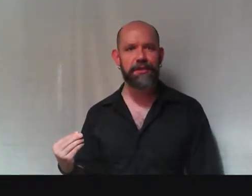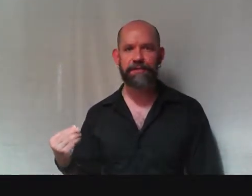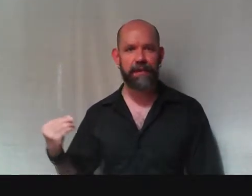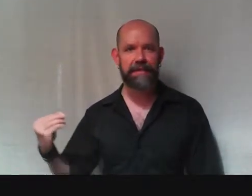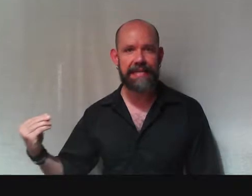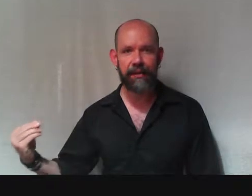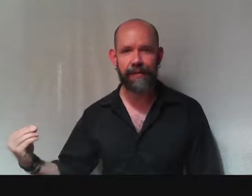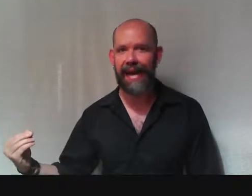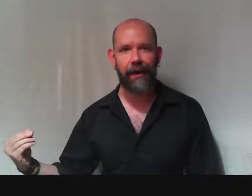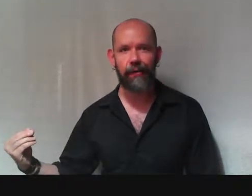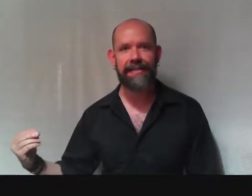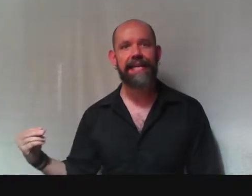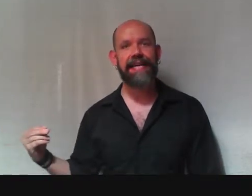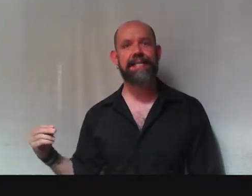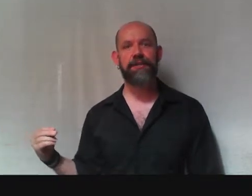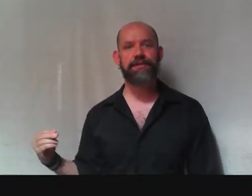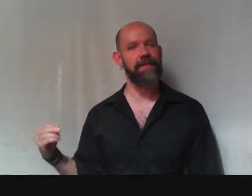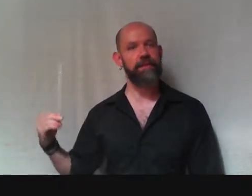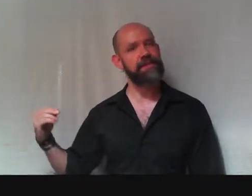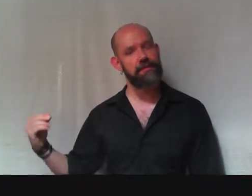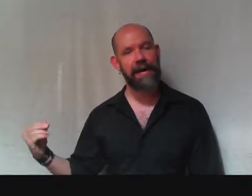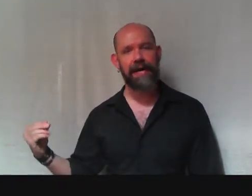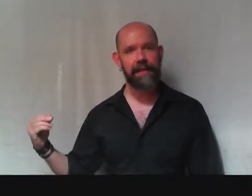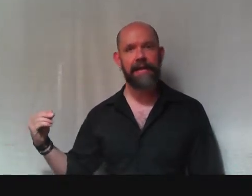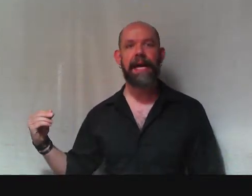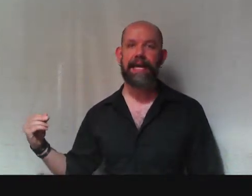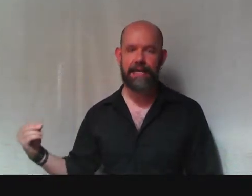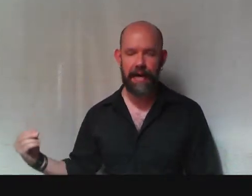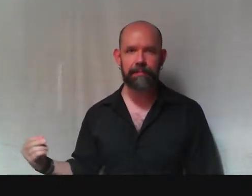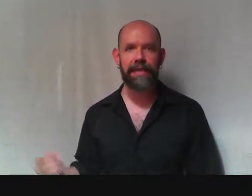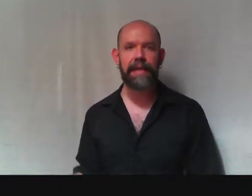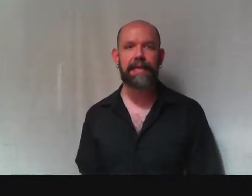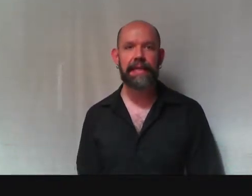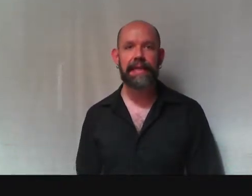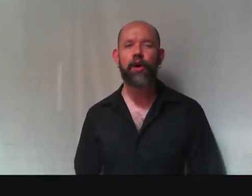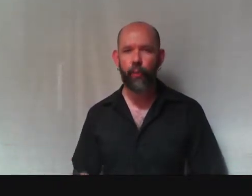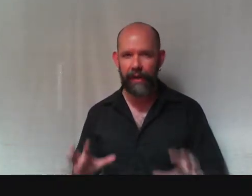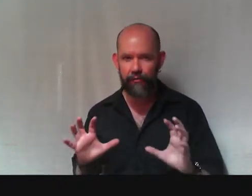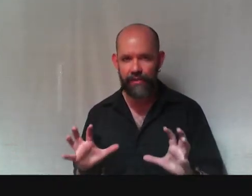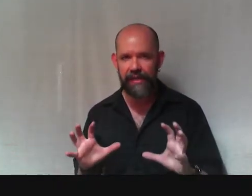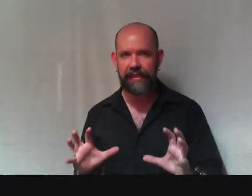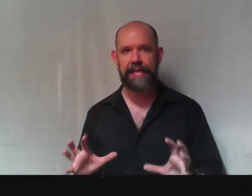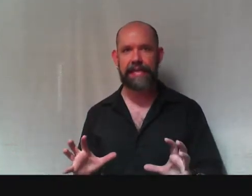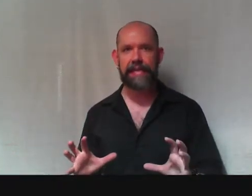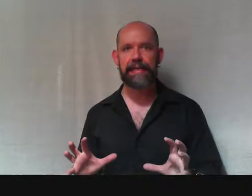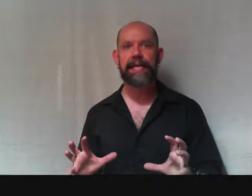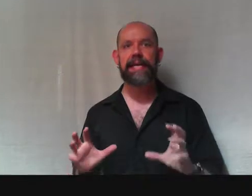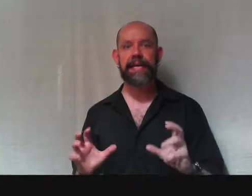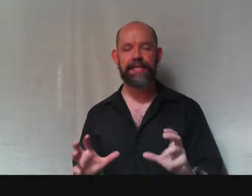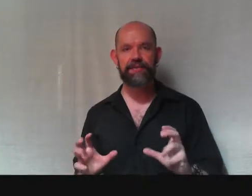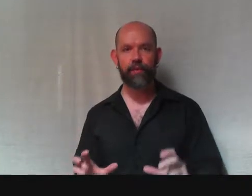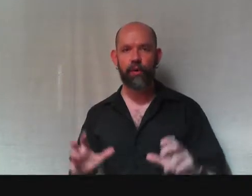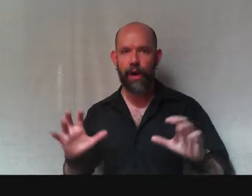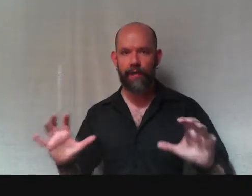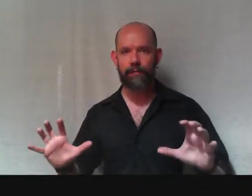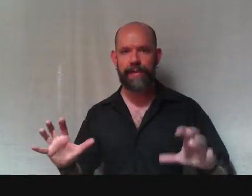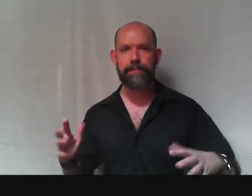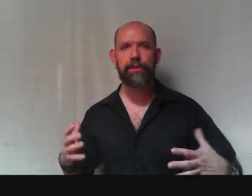just for them to hear me out. It's not just for them to smile and nod politely. What I really need is for other people